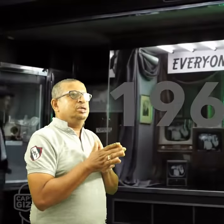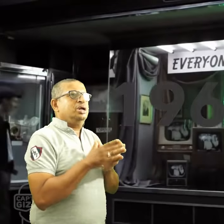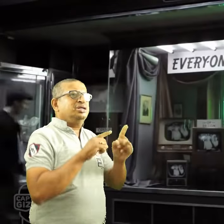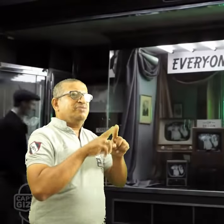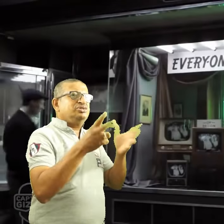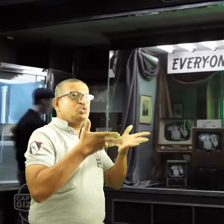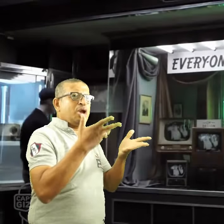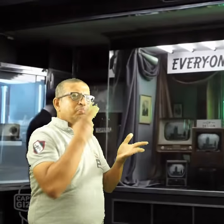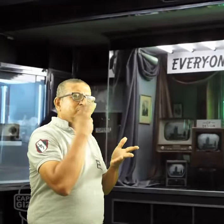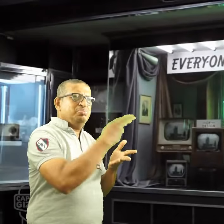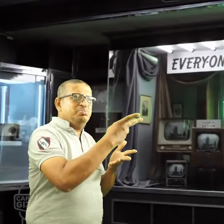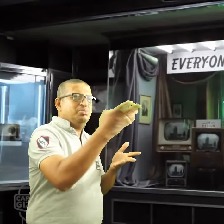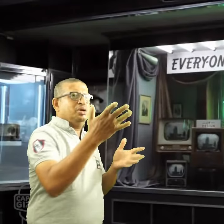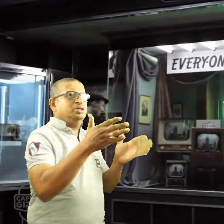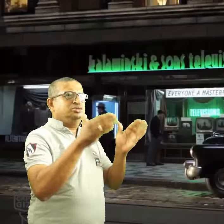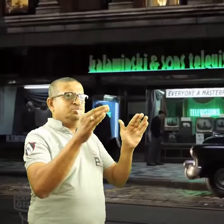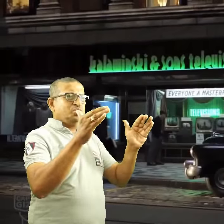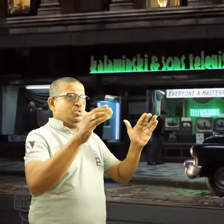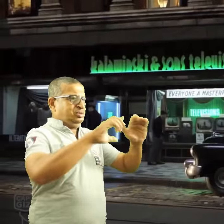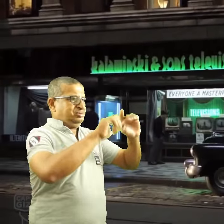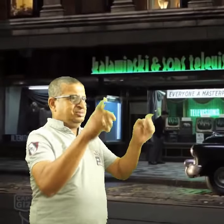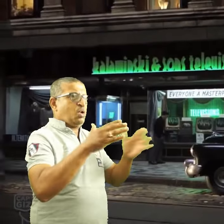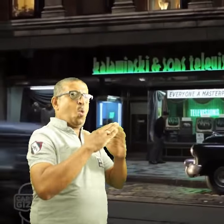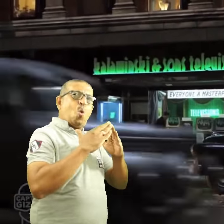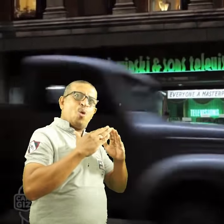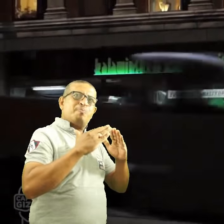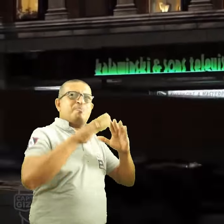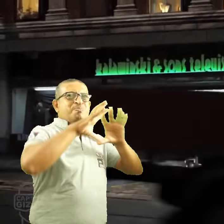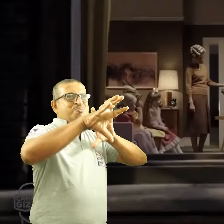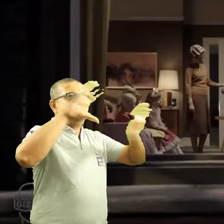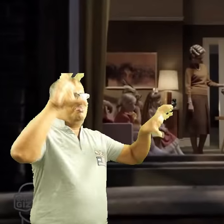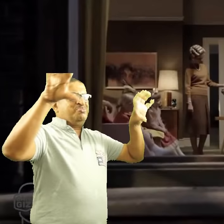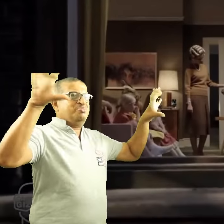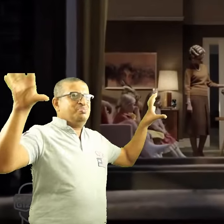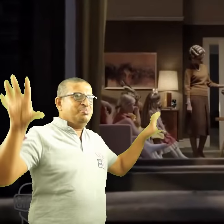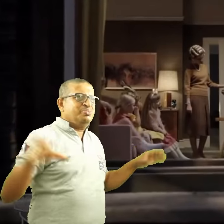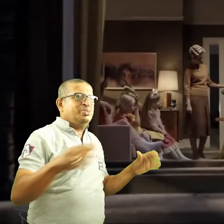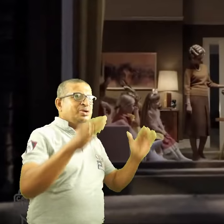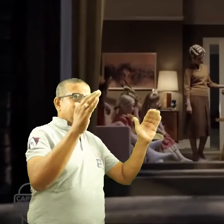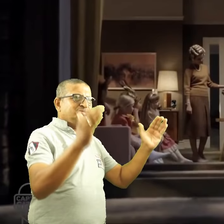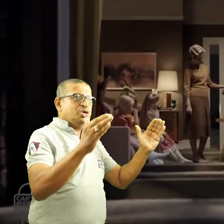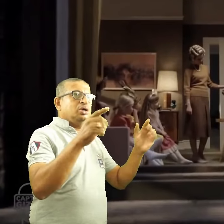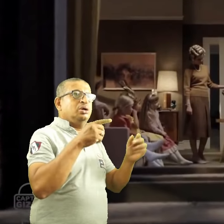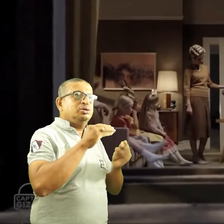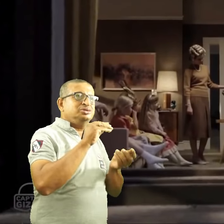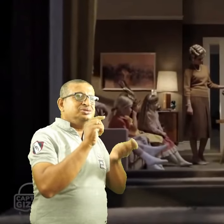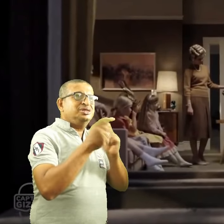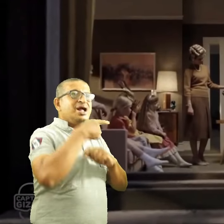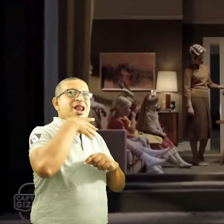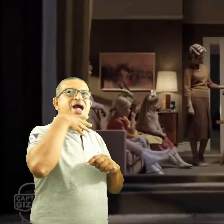The sales of color TVs boomed in the 60s. They were now more affordable and the colors more vivid.